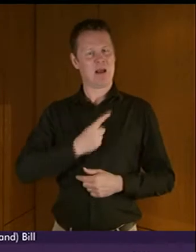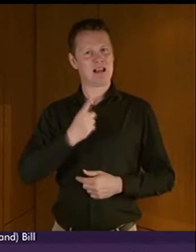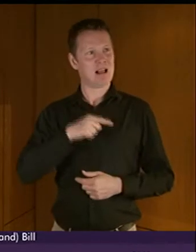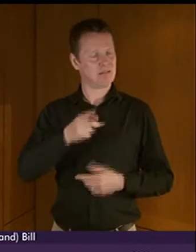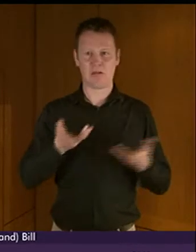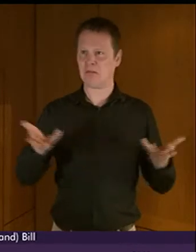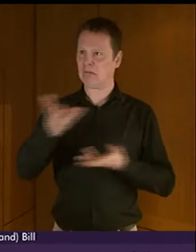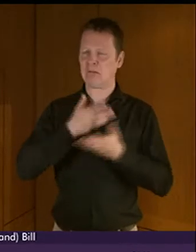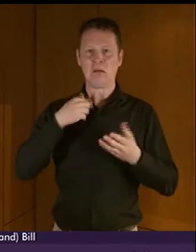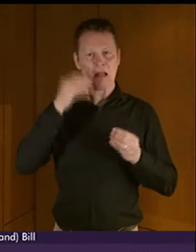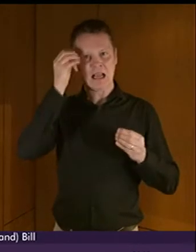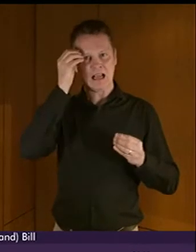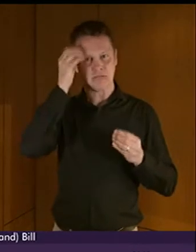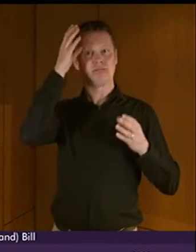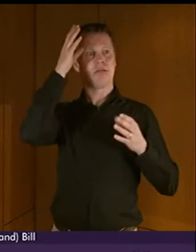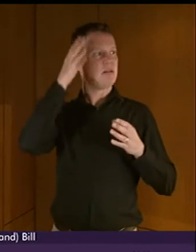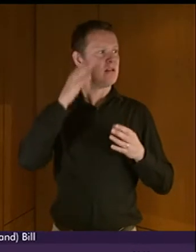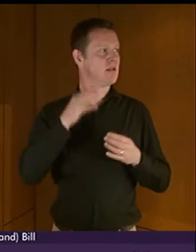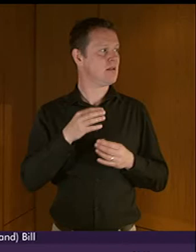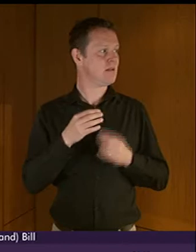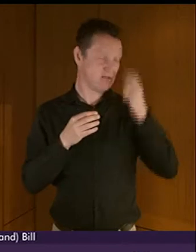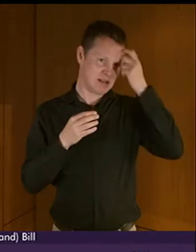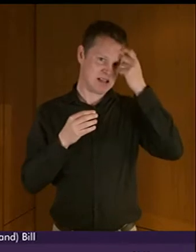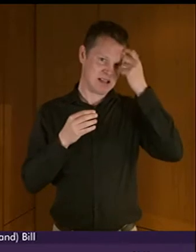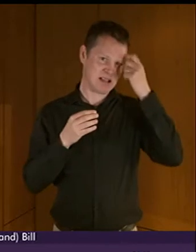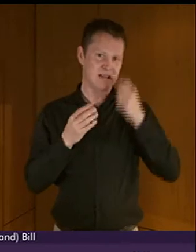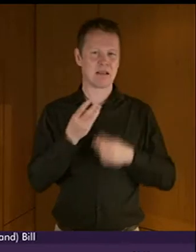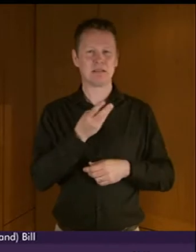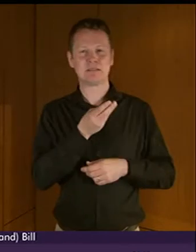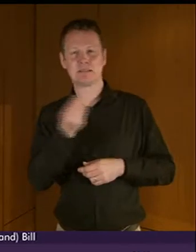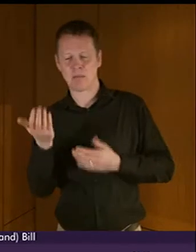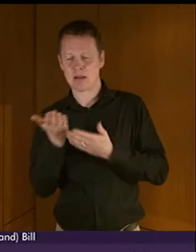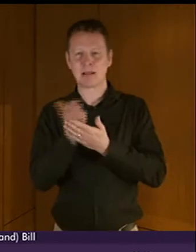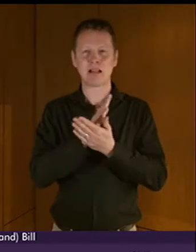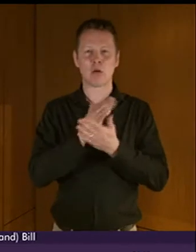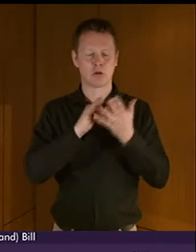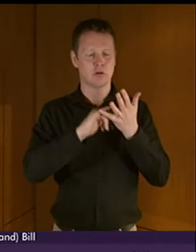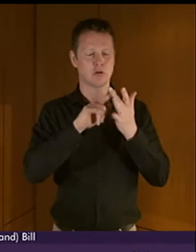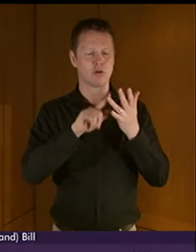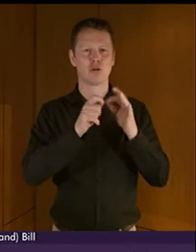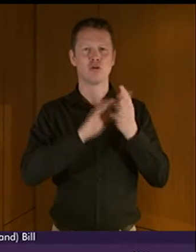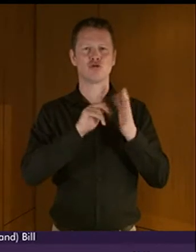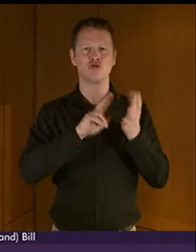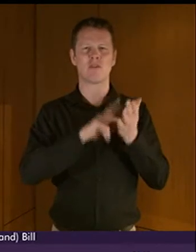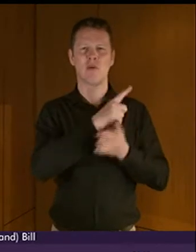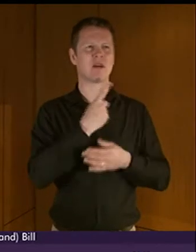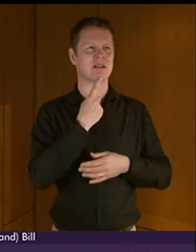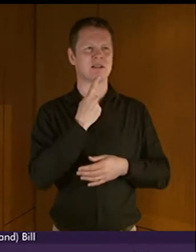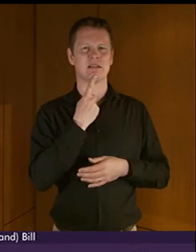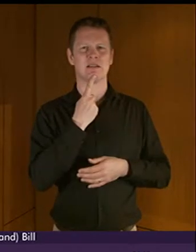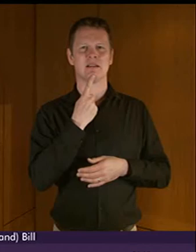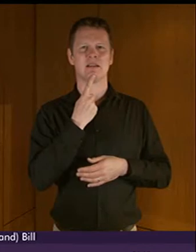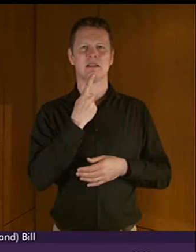I think there is some doubt in some things Siobhan McMahon said there are 100 BSL speakers for